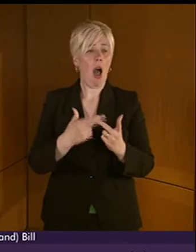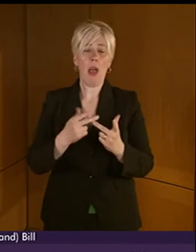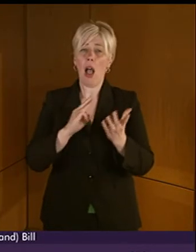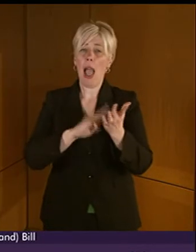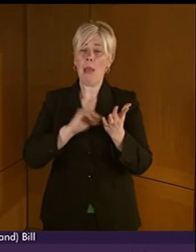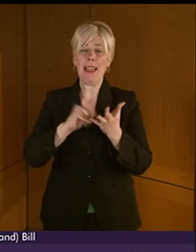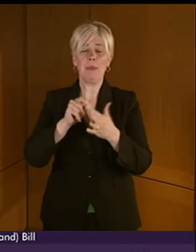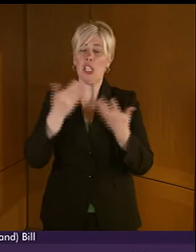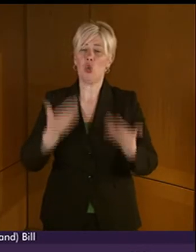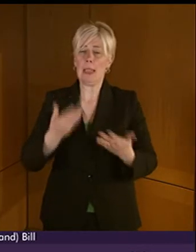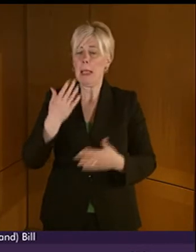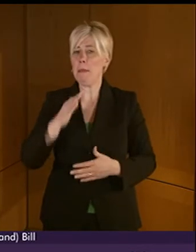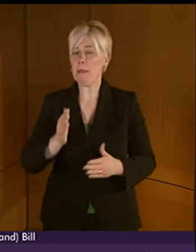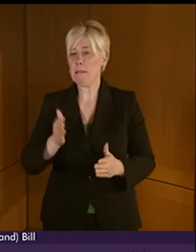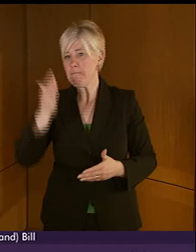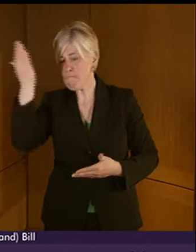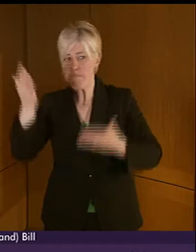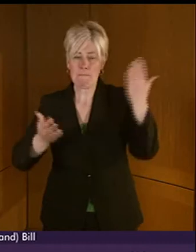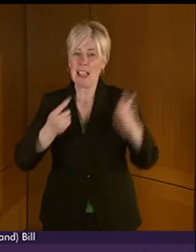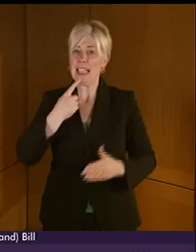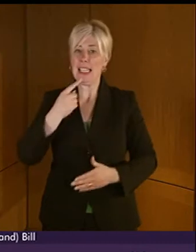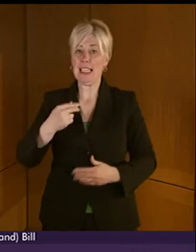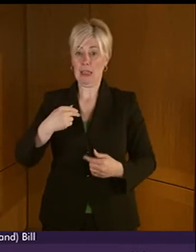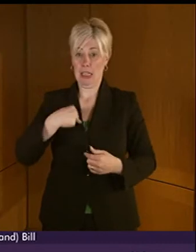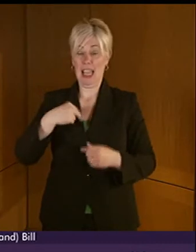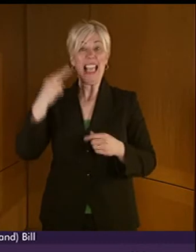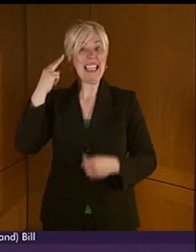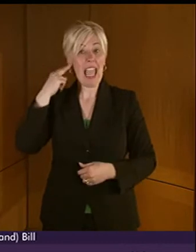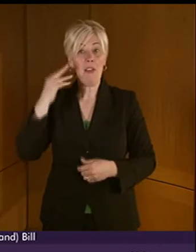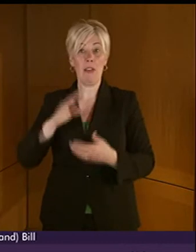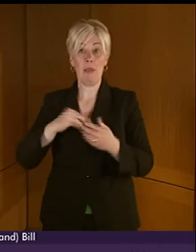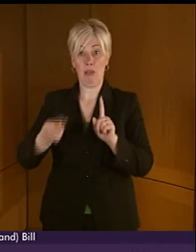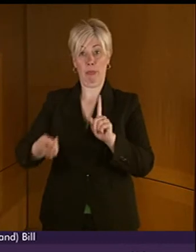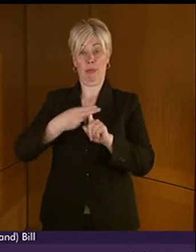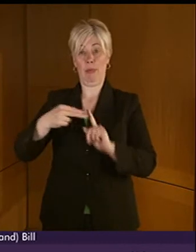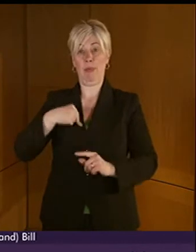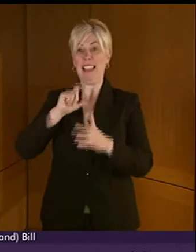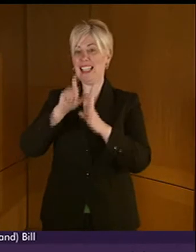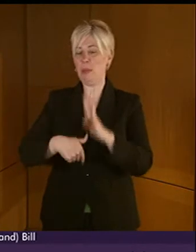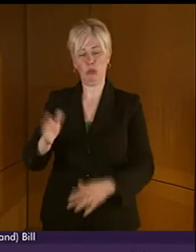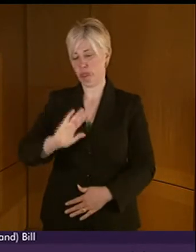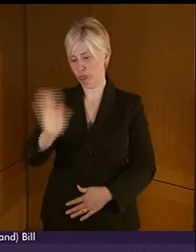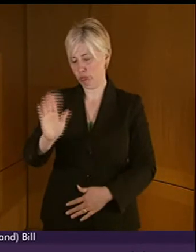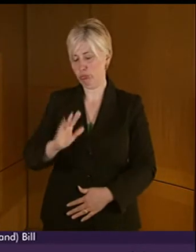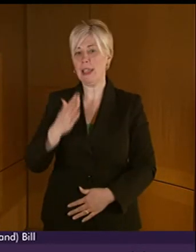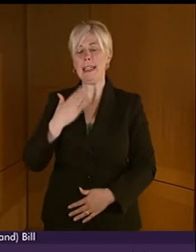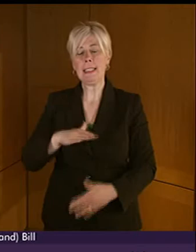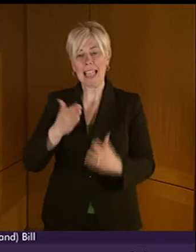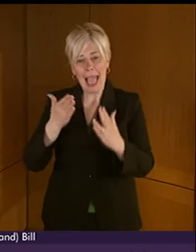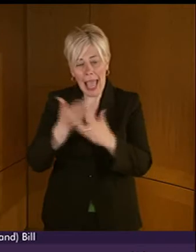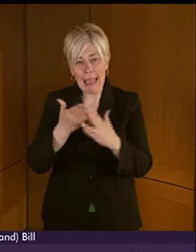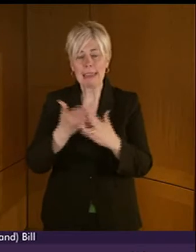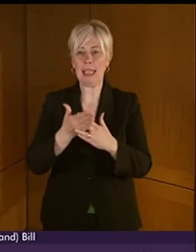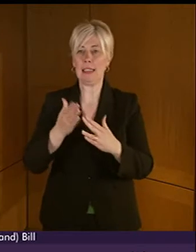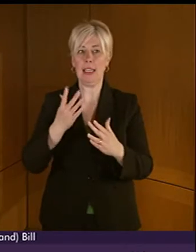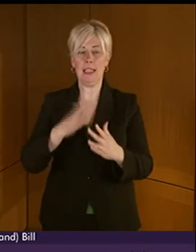talked in the debate about deaf people do not see themselves as disabled. They need access and recognition to